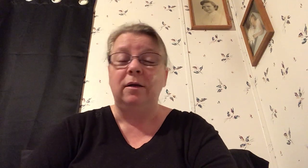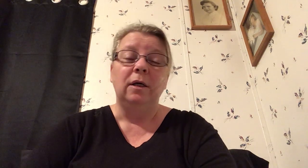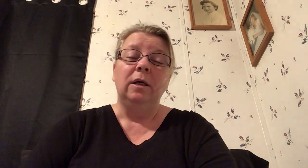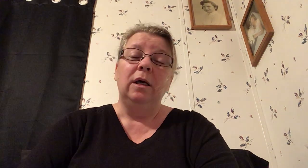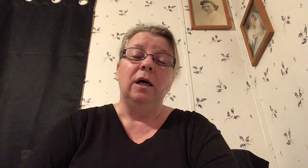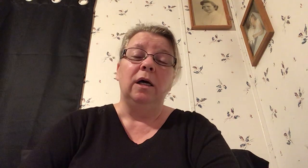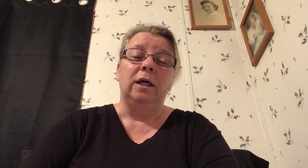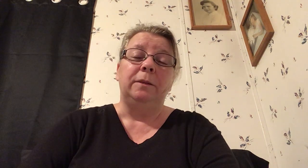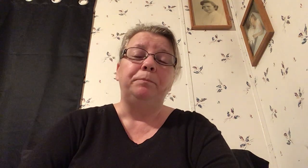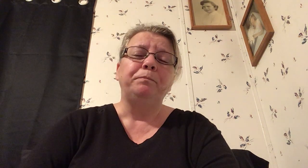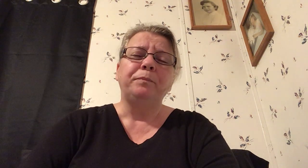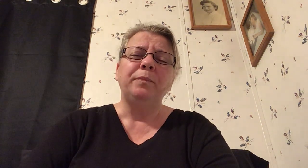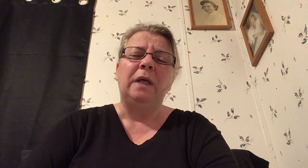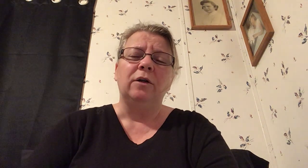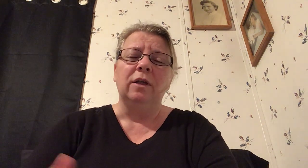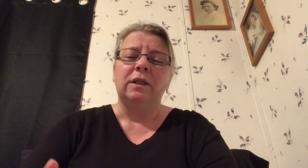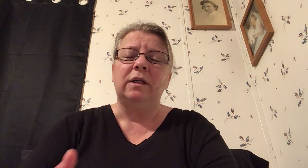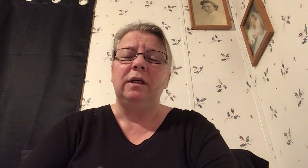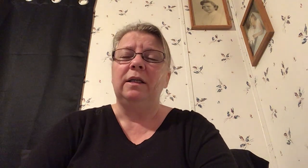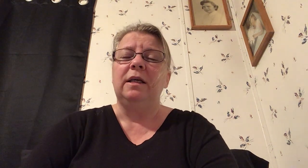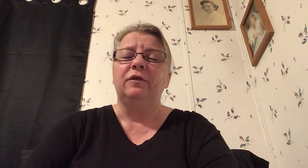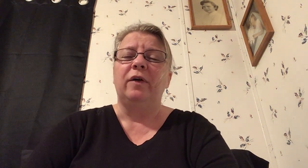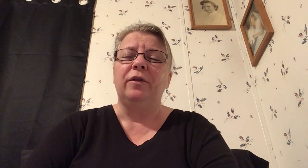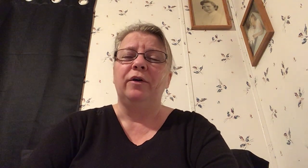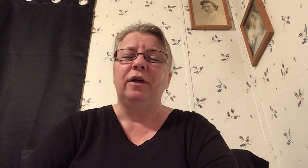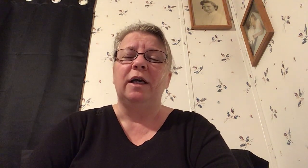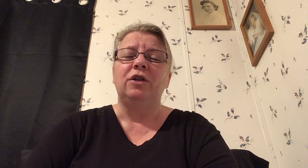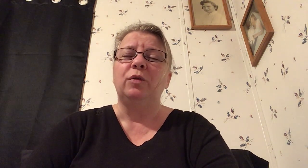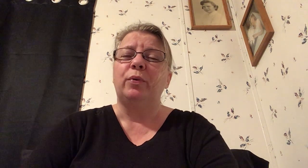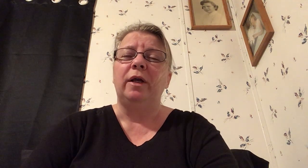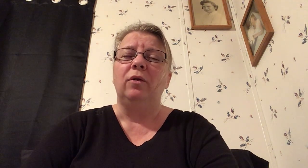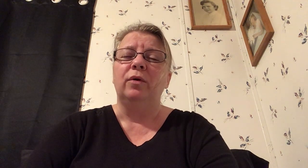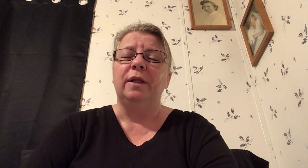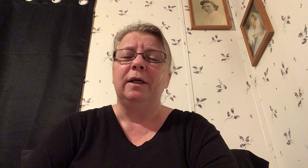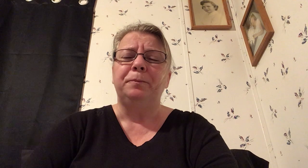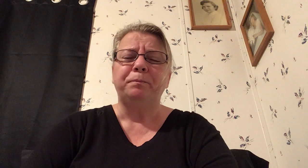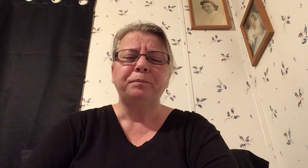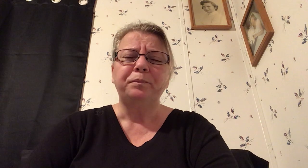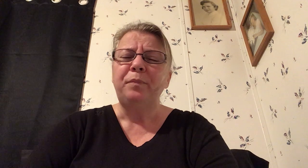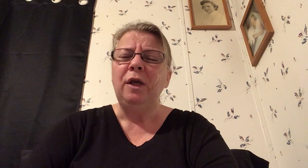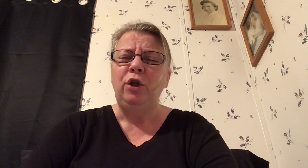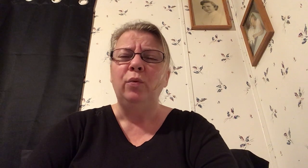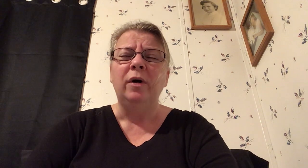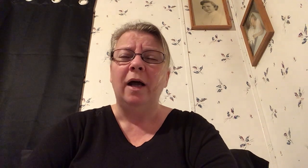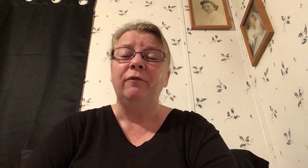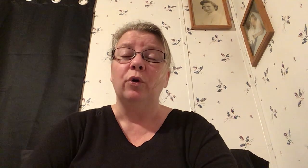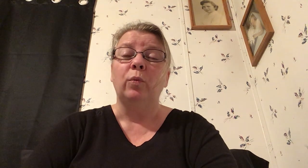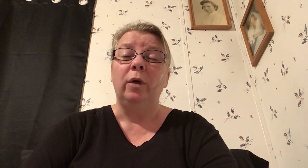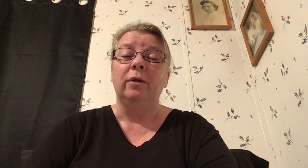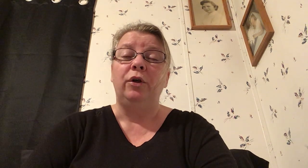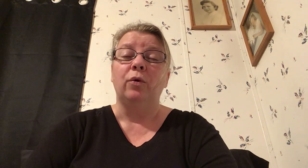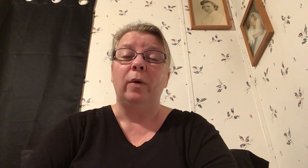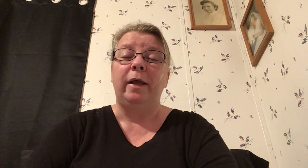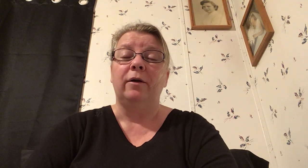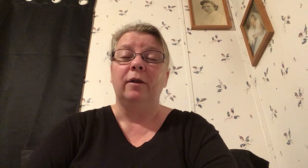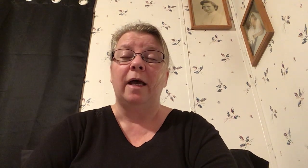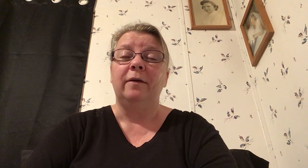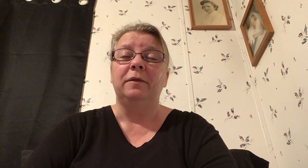um that are listening to this father and i just pray lord that you will have your will and your way in our lives